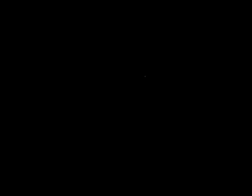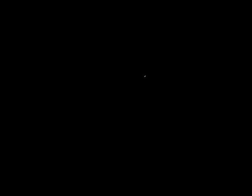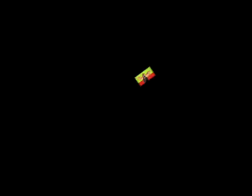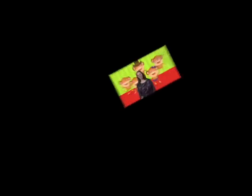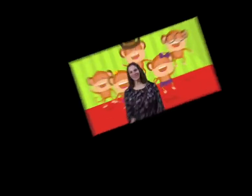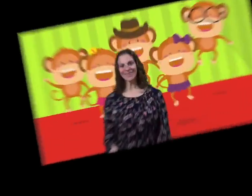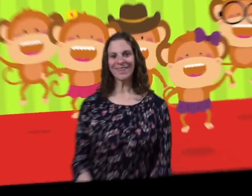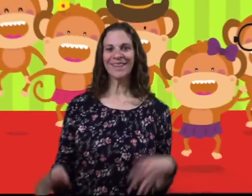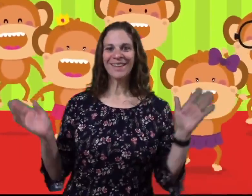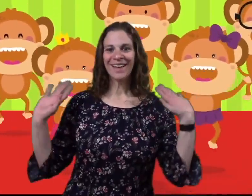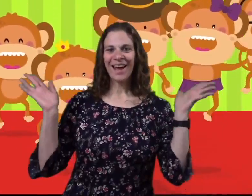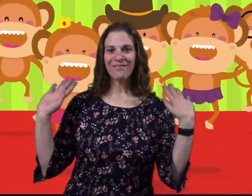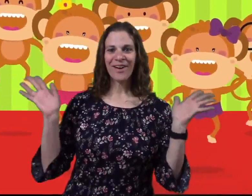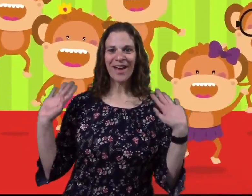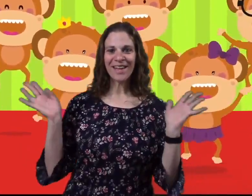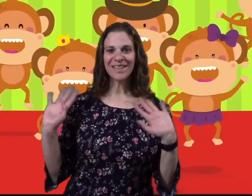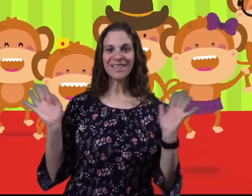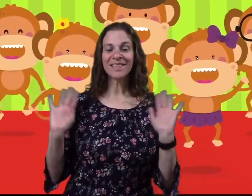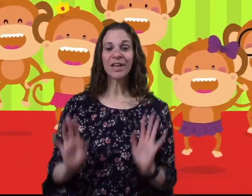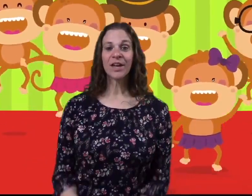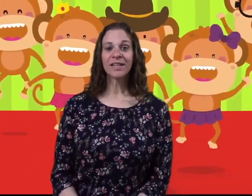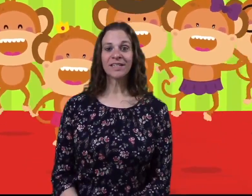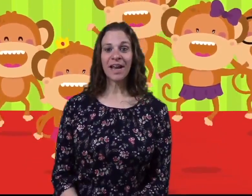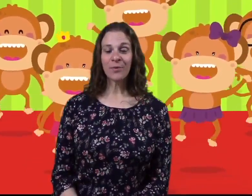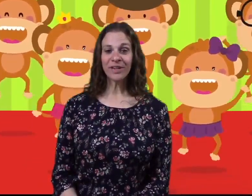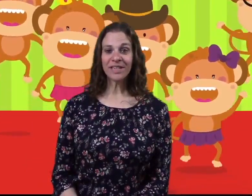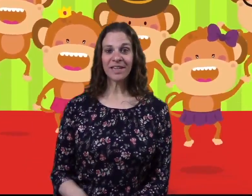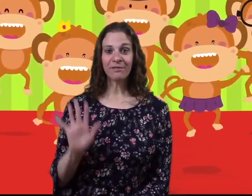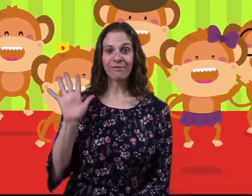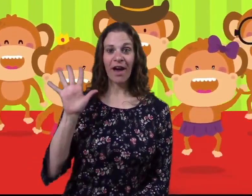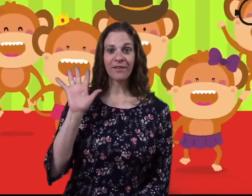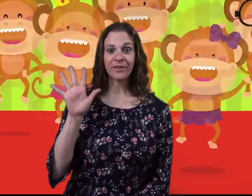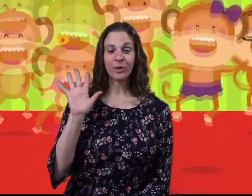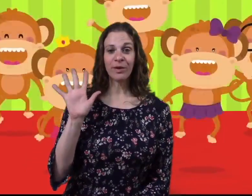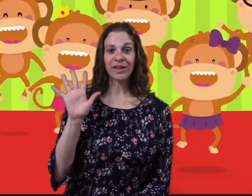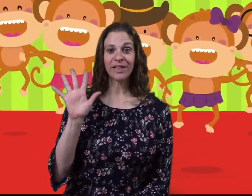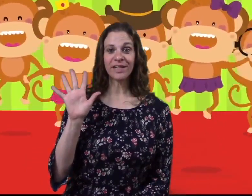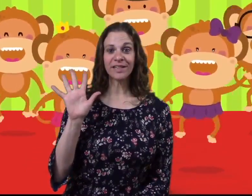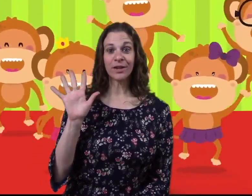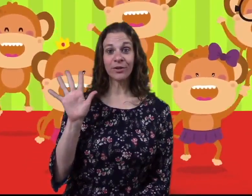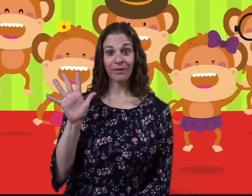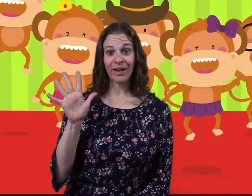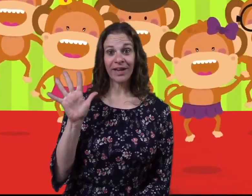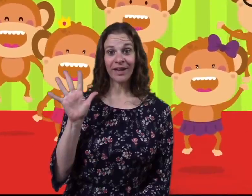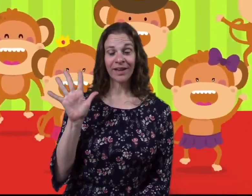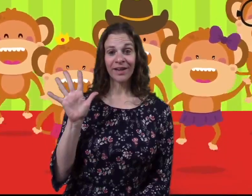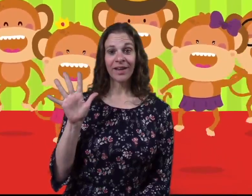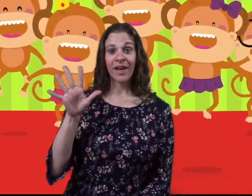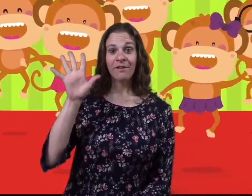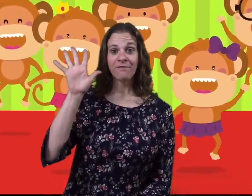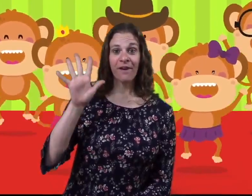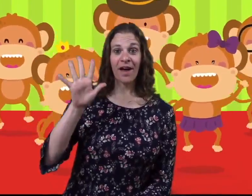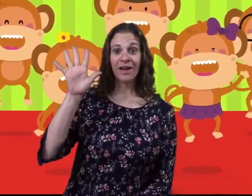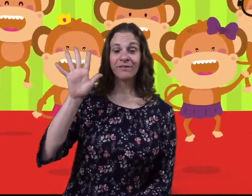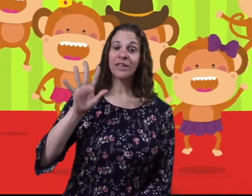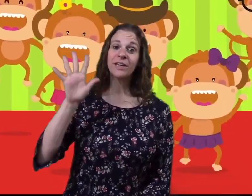Hi friends! Today we're gonna sing Five Little Monkeys. Are you ready? Five little